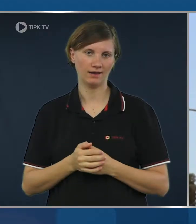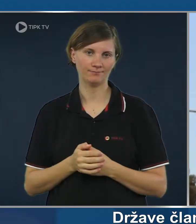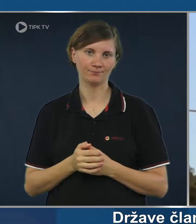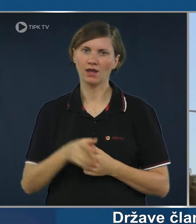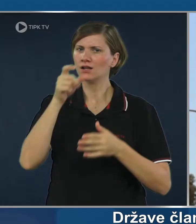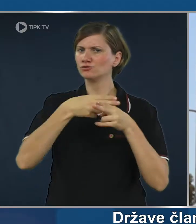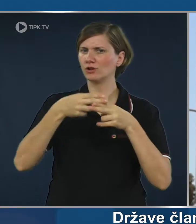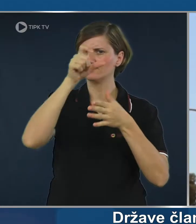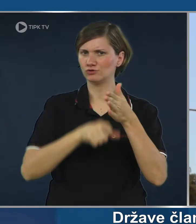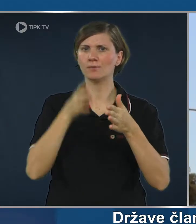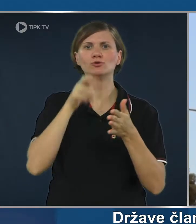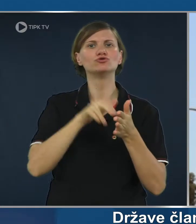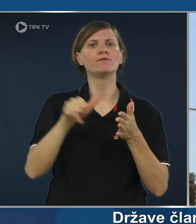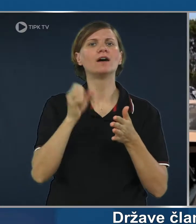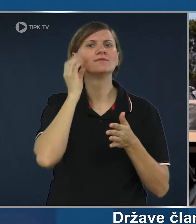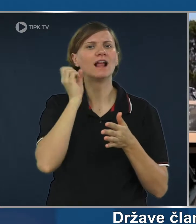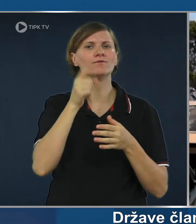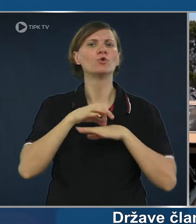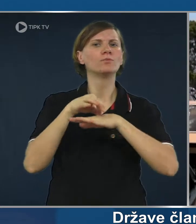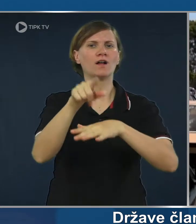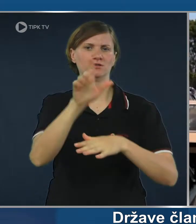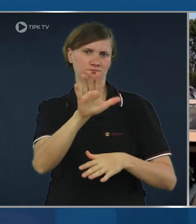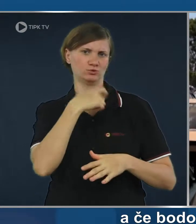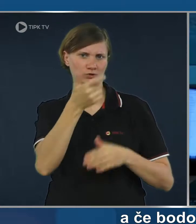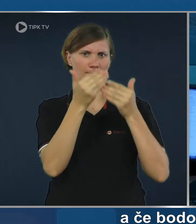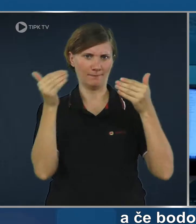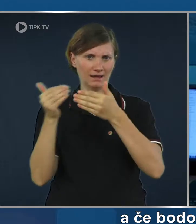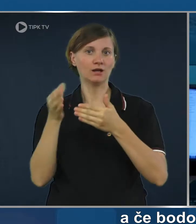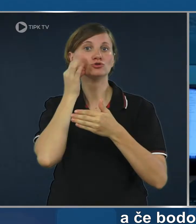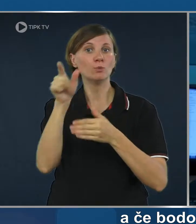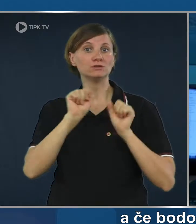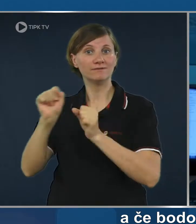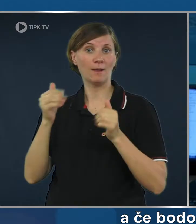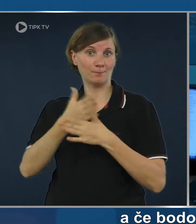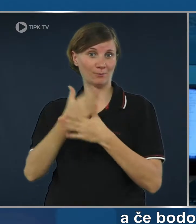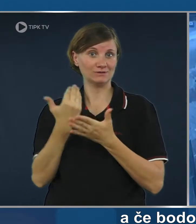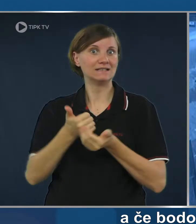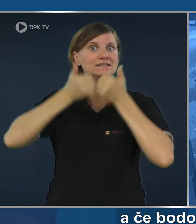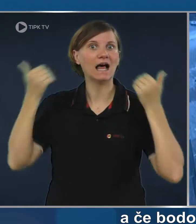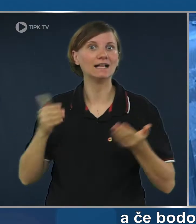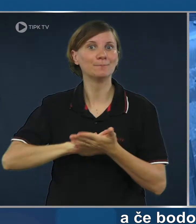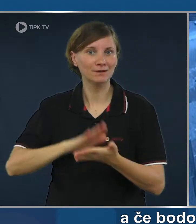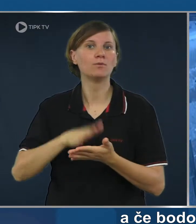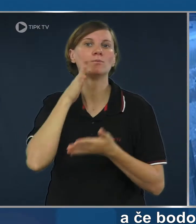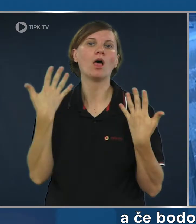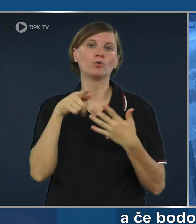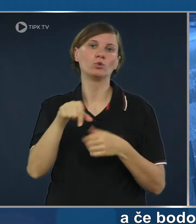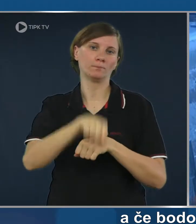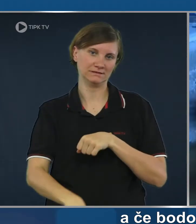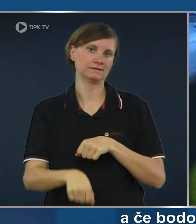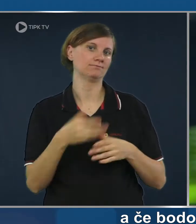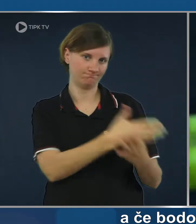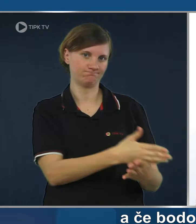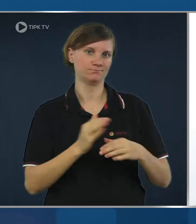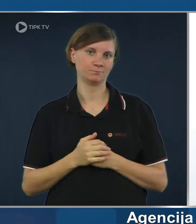emergency. Member states will still manage their external borders day to day, but if they refuse to accept support in extreme cases, it